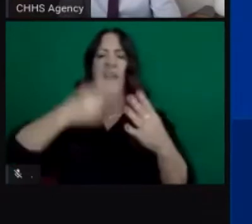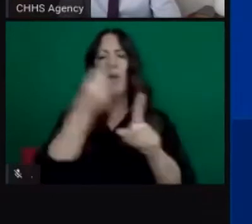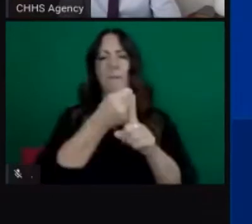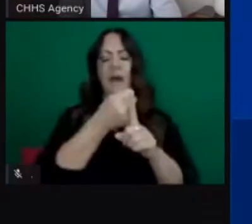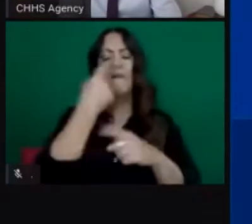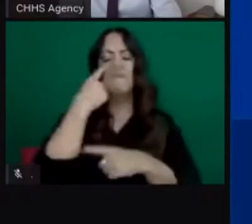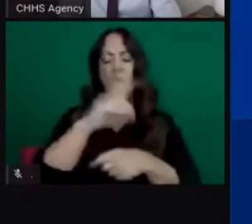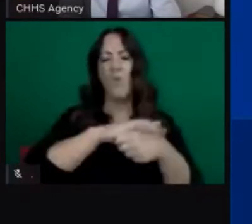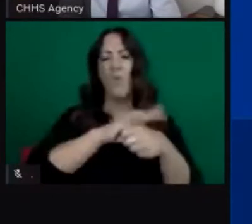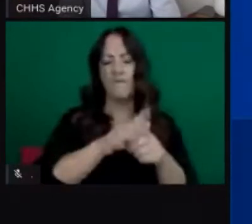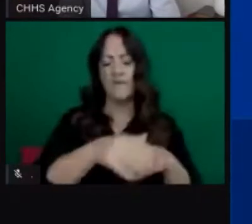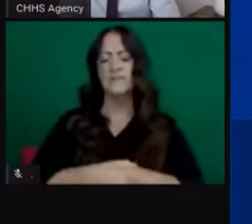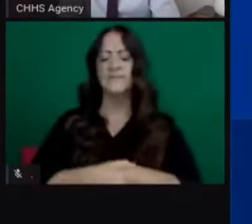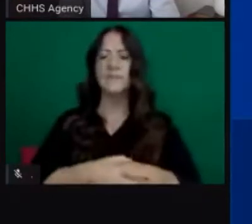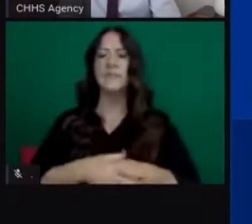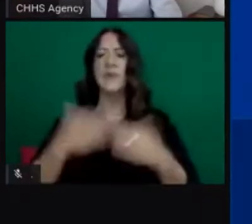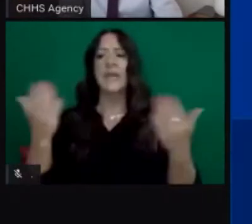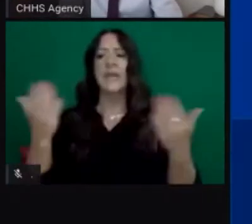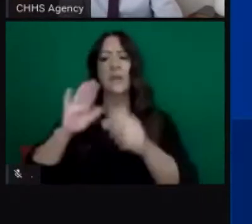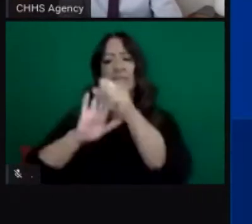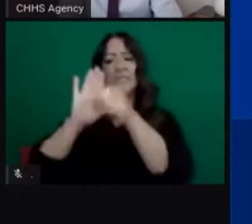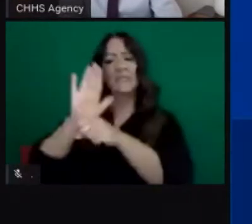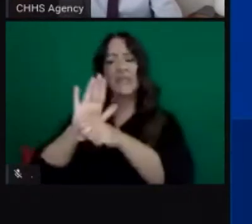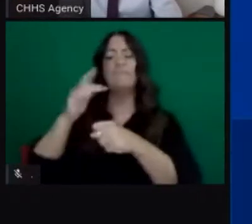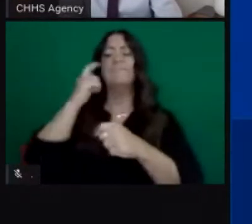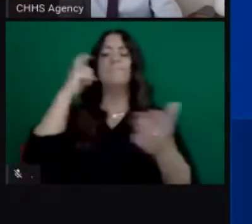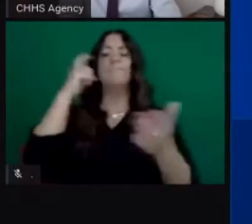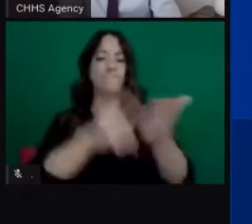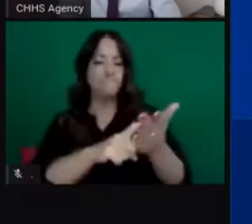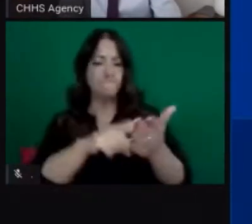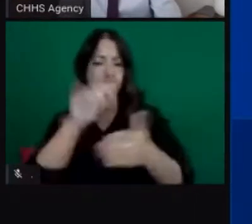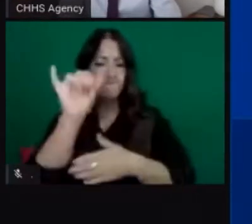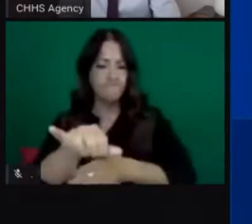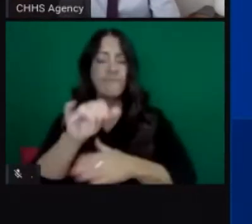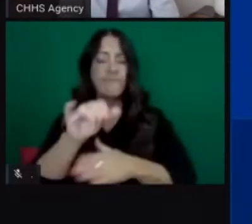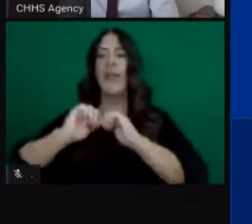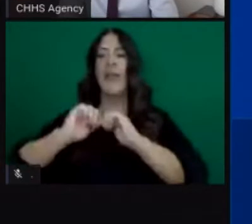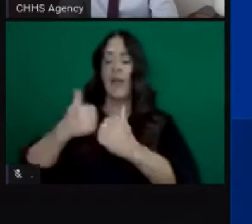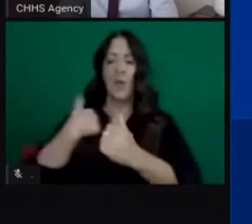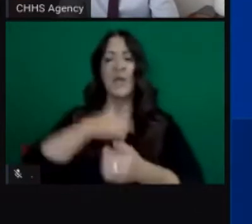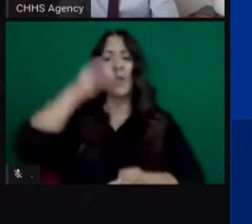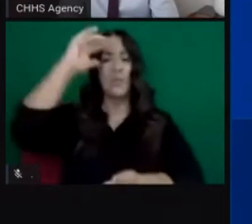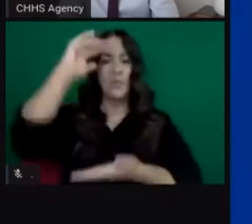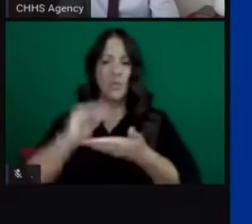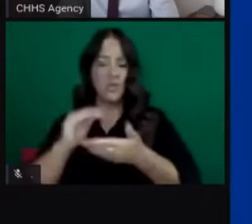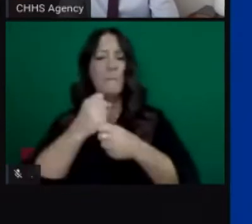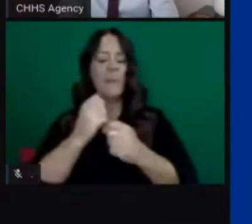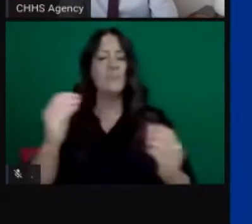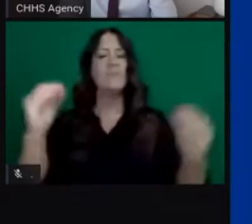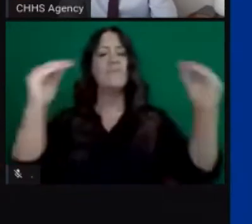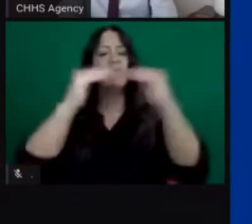ongoing way been working hard to commit to reducing some of those disparities that we've seen